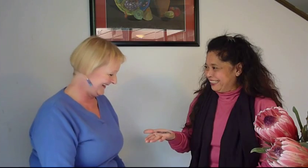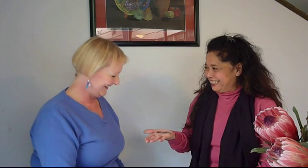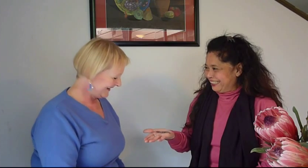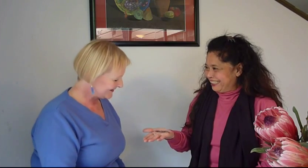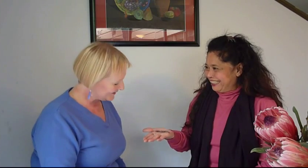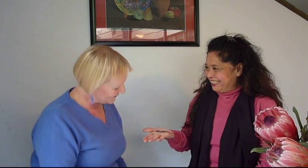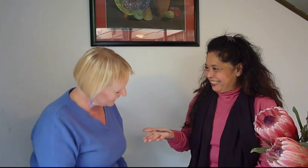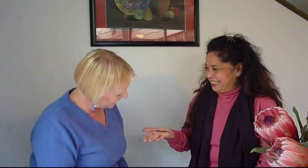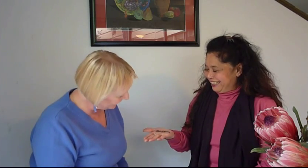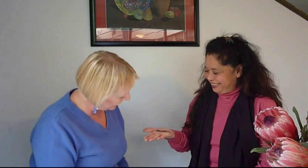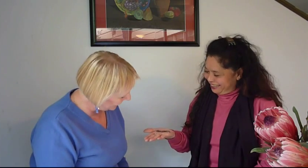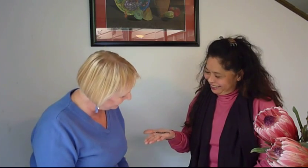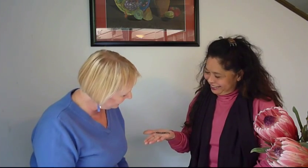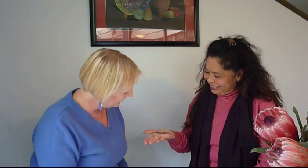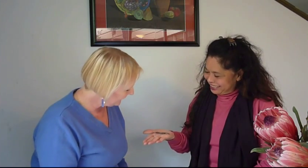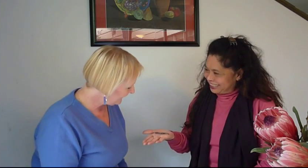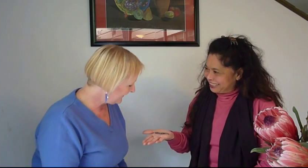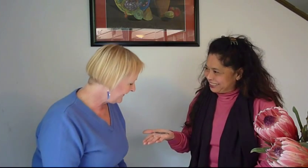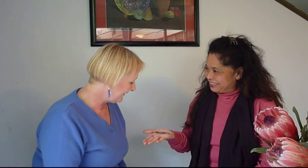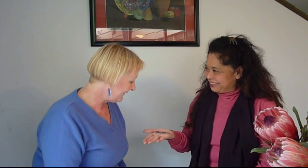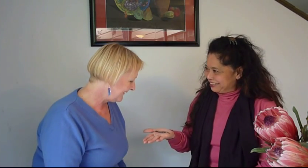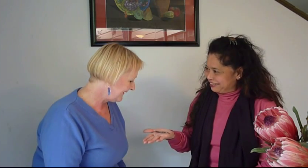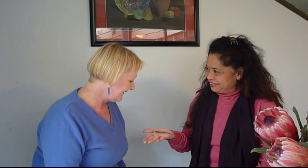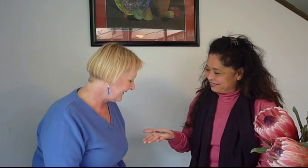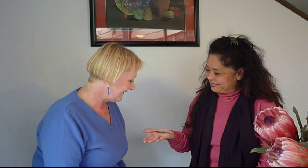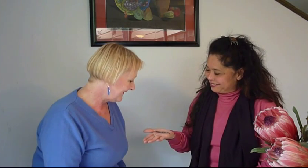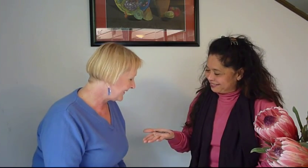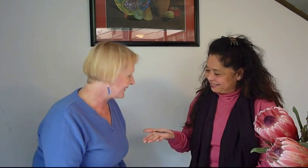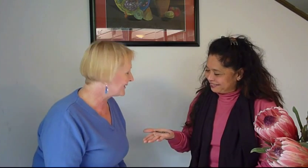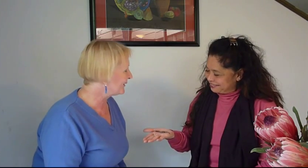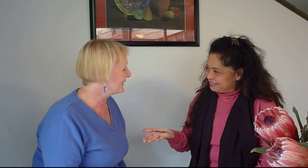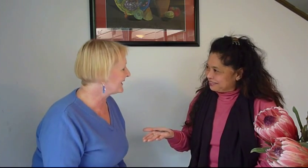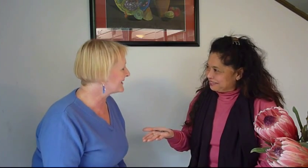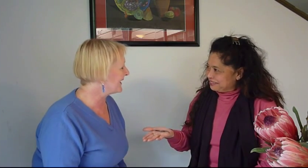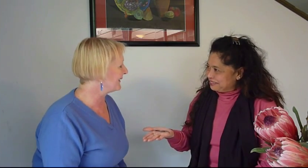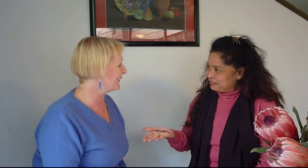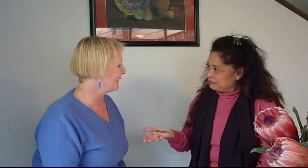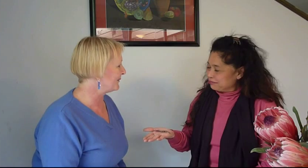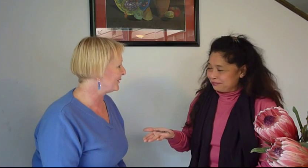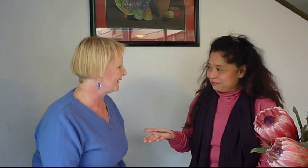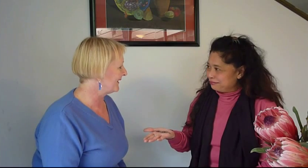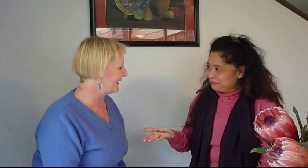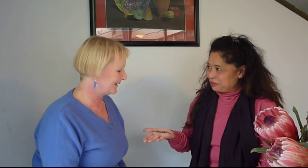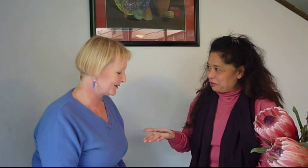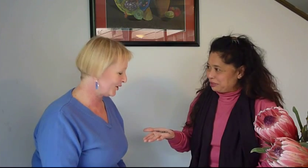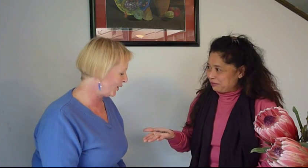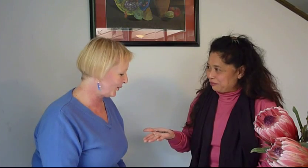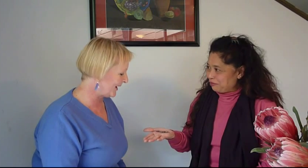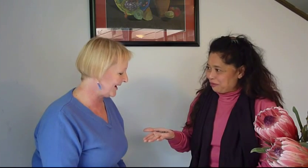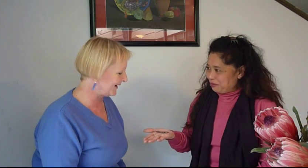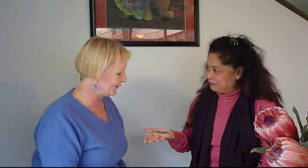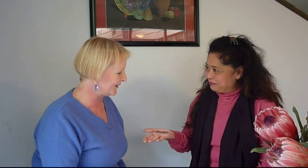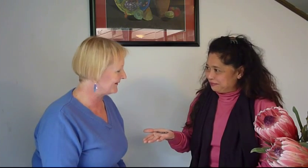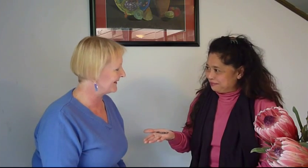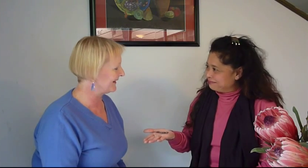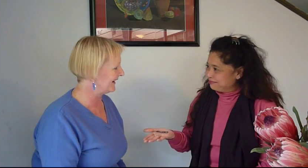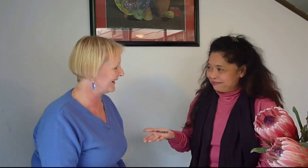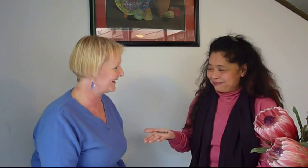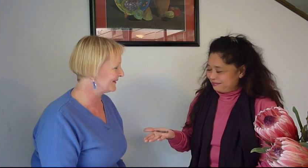so it's wiggling around yes it is so it's not really scaring you anymore and there's no way you would have had this